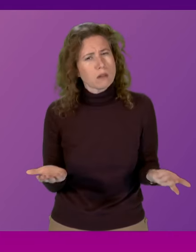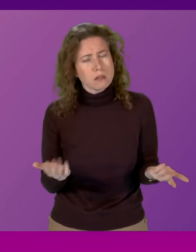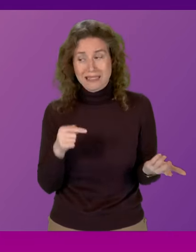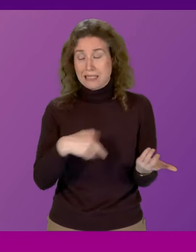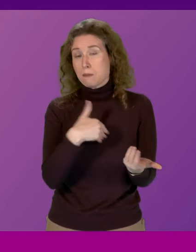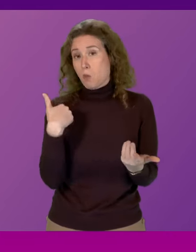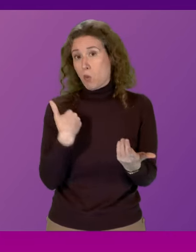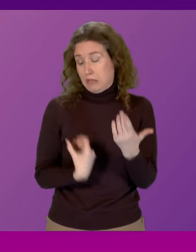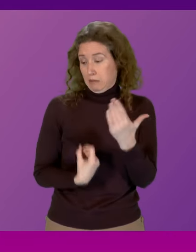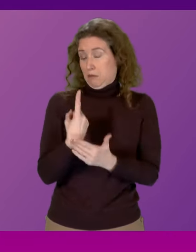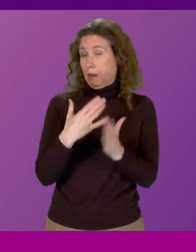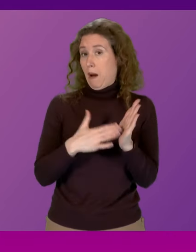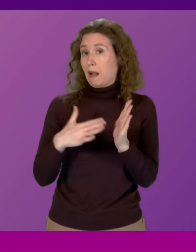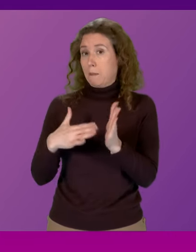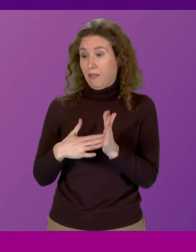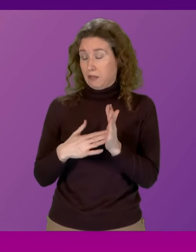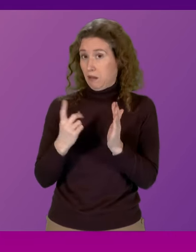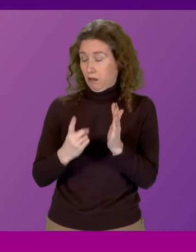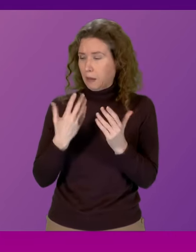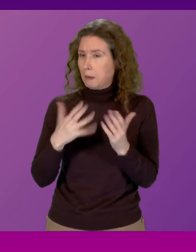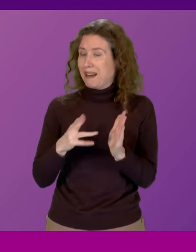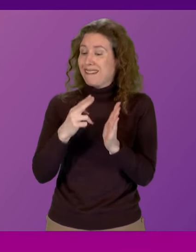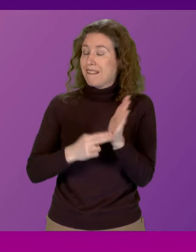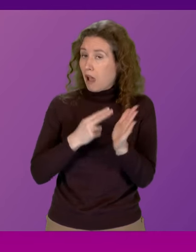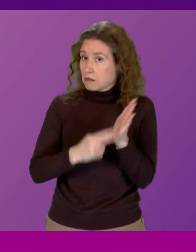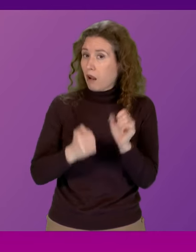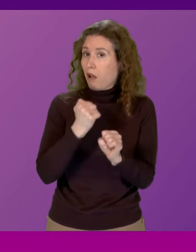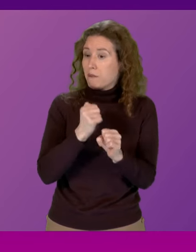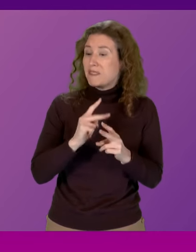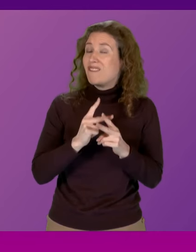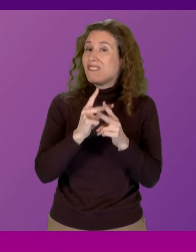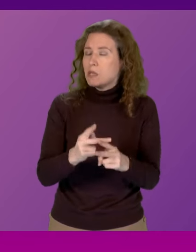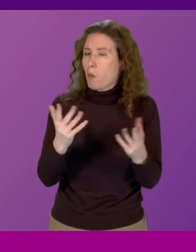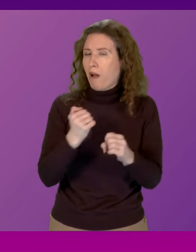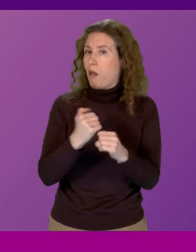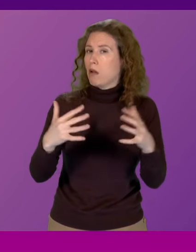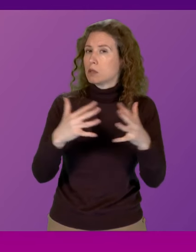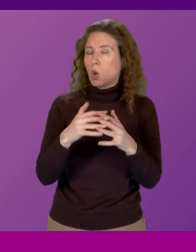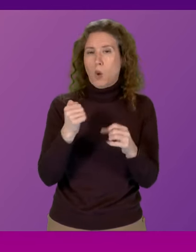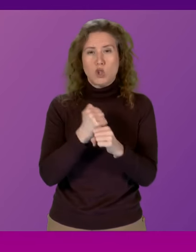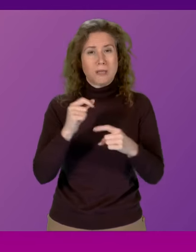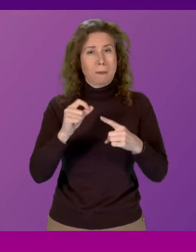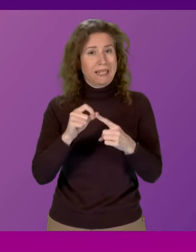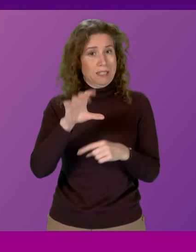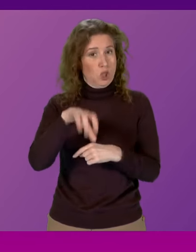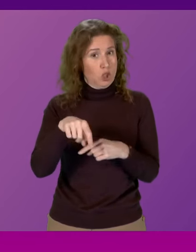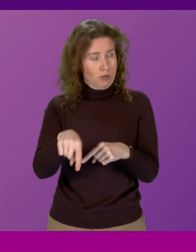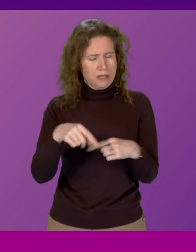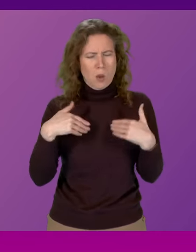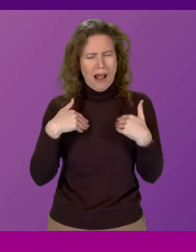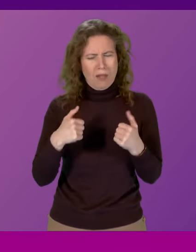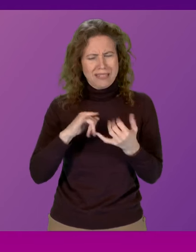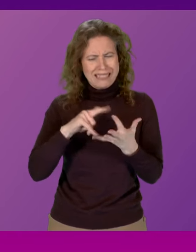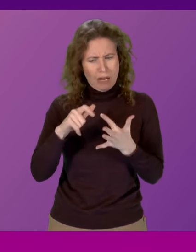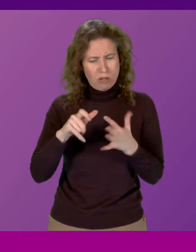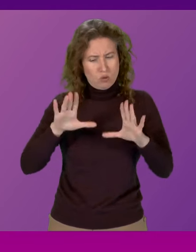this morning it emerged that Michael Matheson had cancelled a government visit to a Glasgow GP surgery. The Health Secretary has stopped